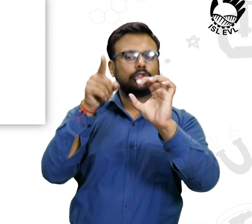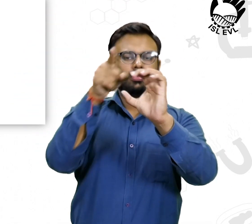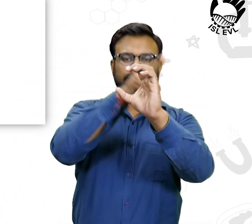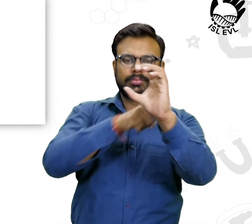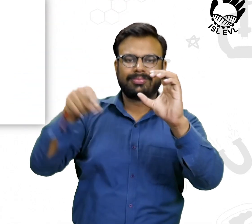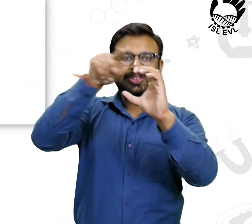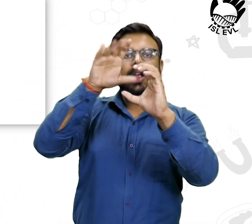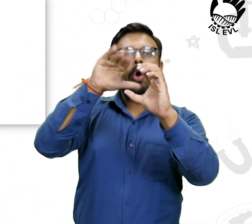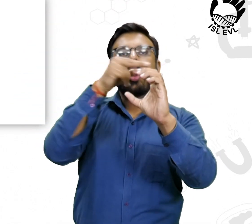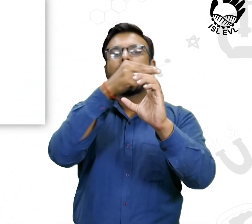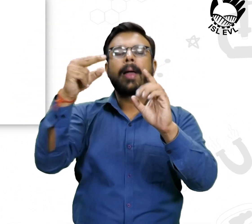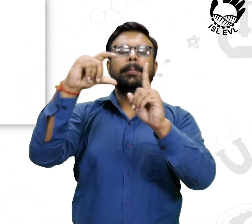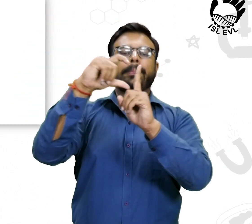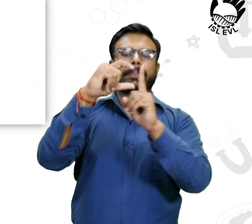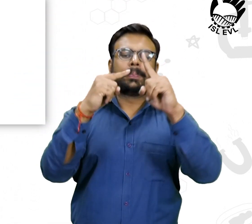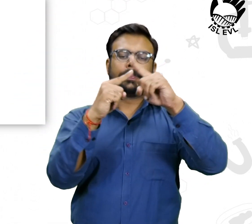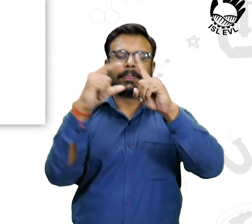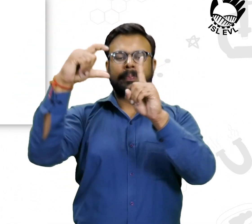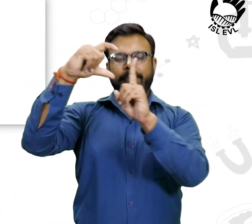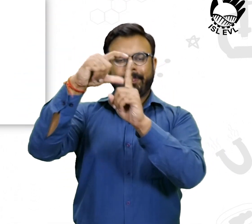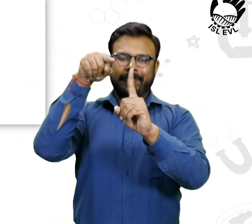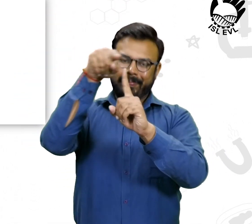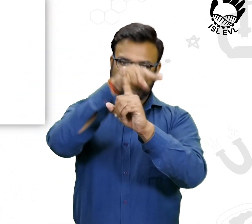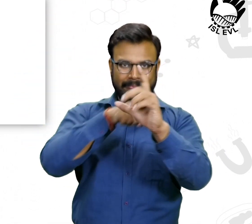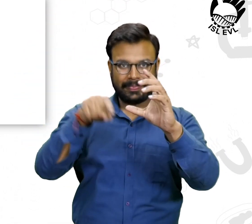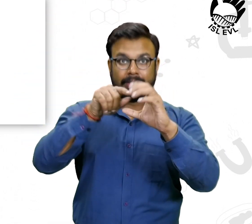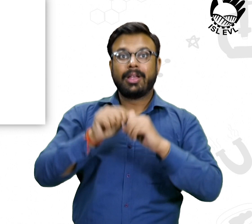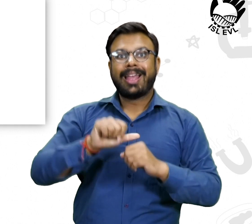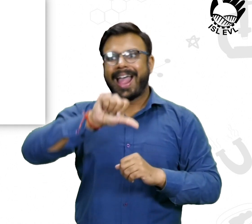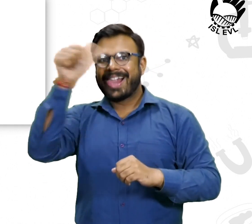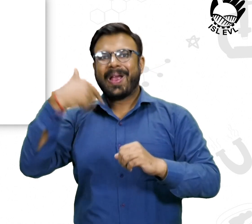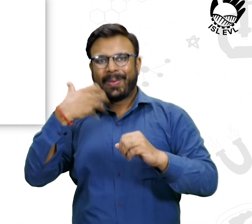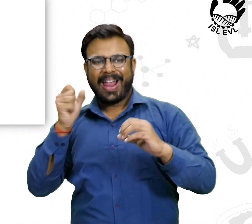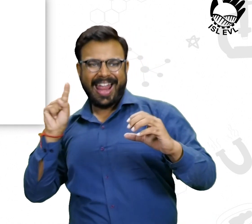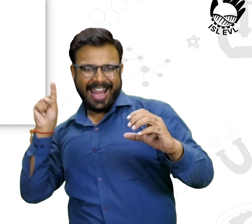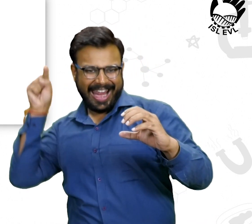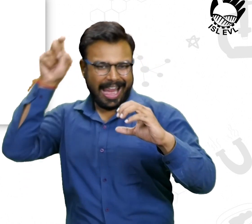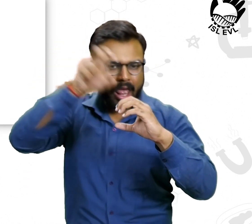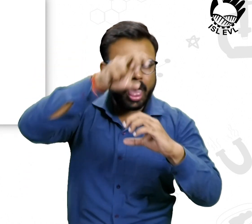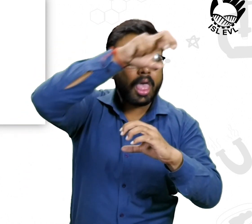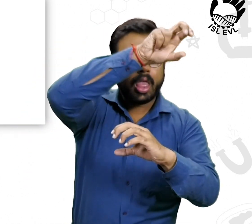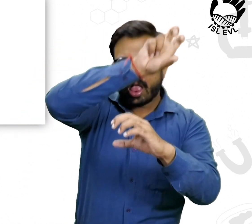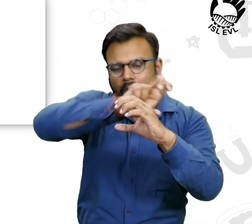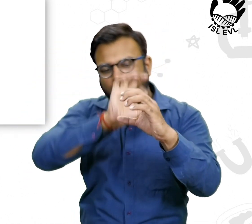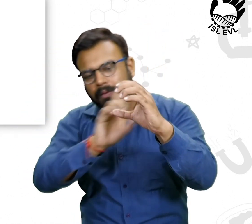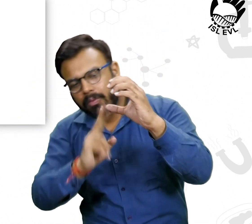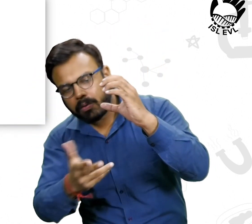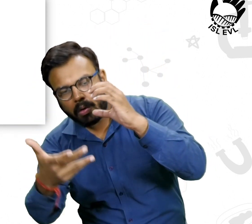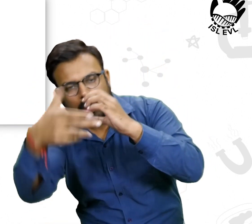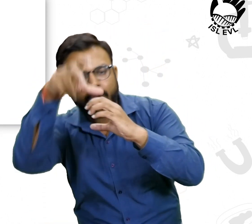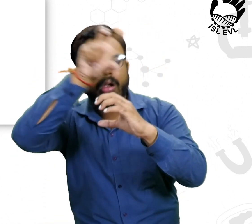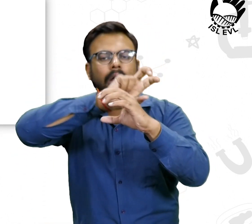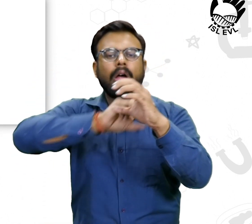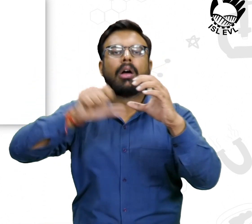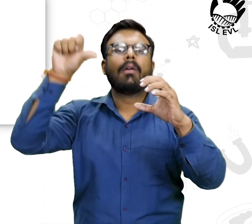amino acid is cleaved, the DTD will not allow the D-shaped amino acid